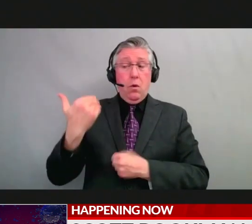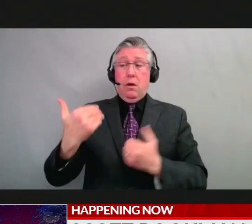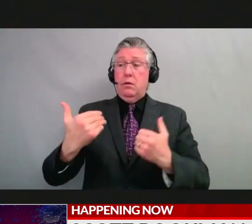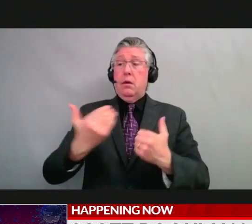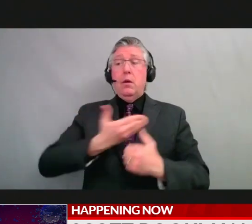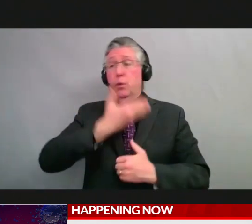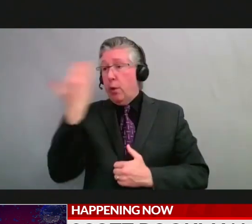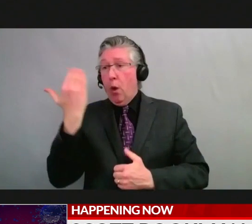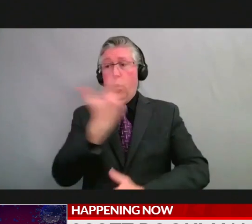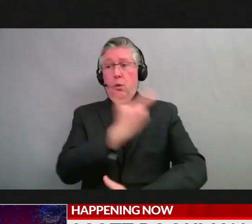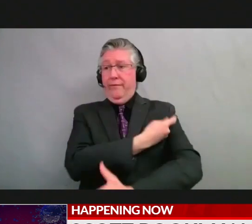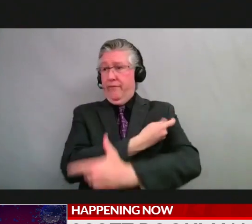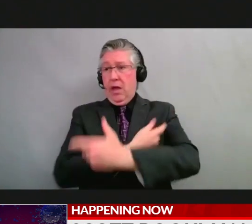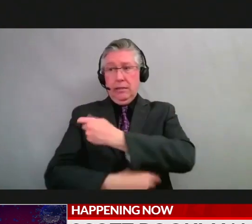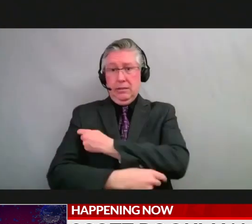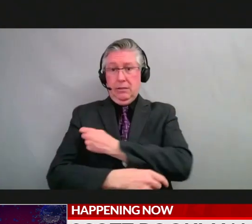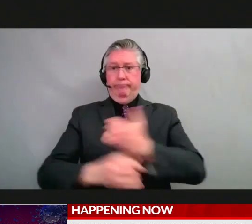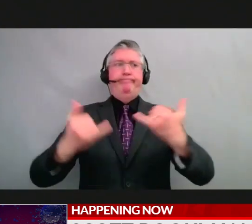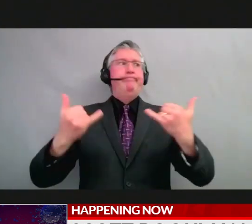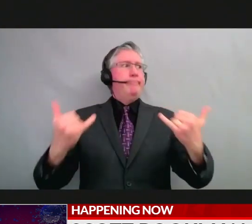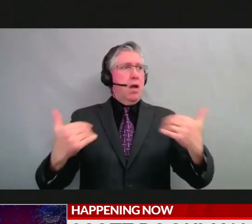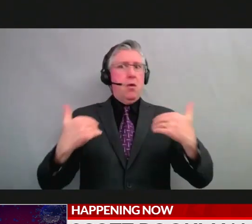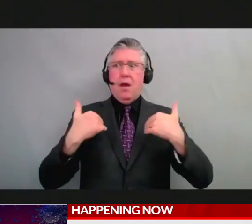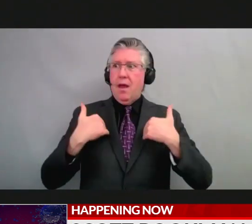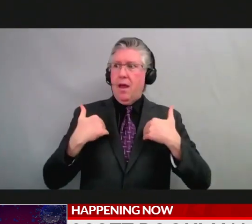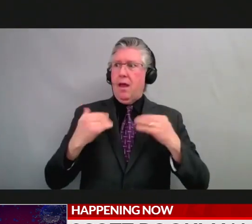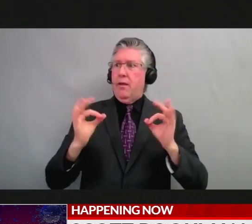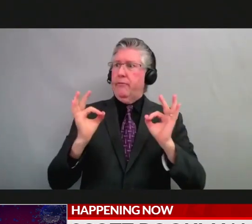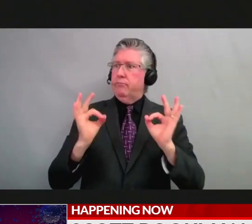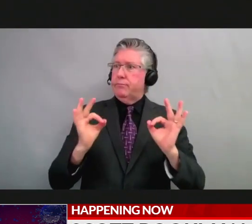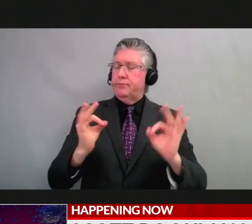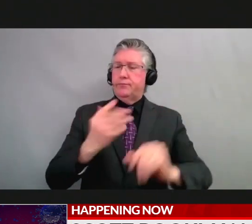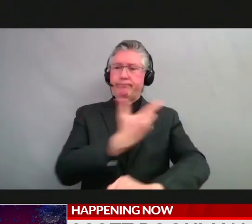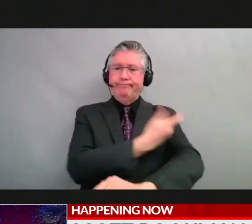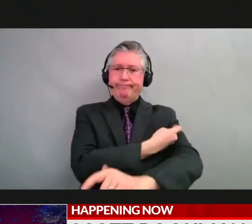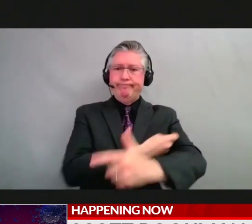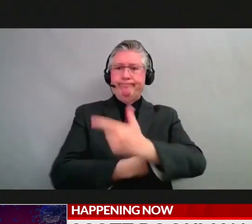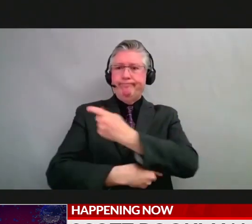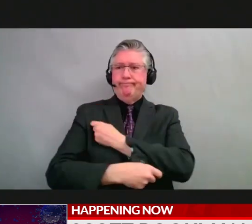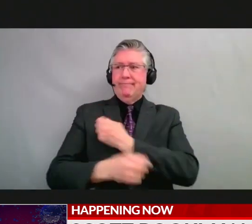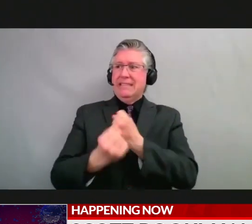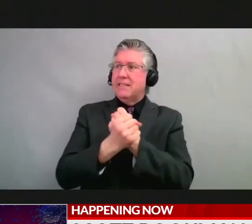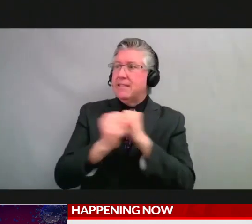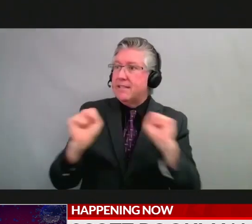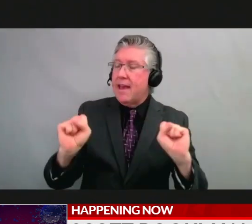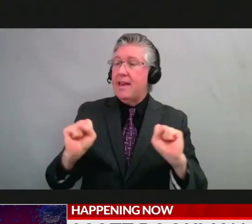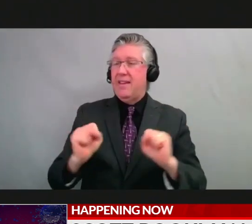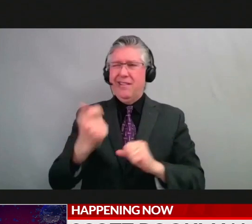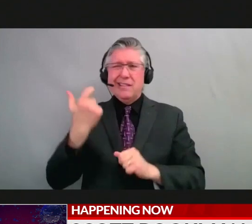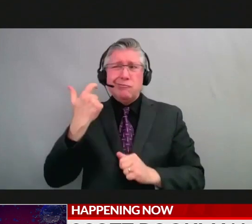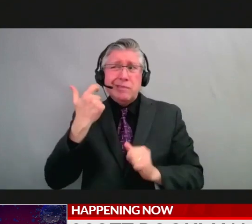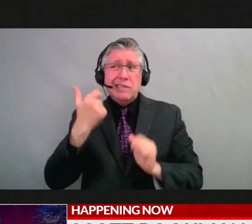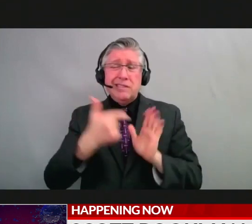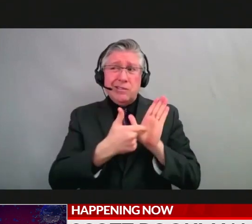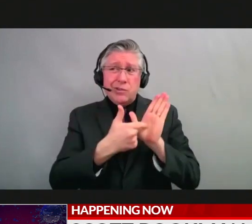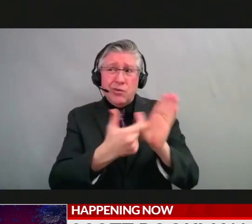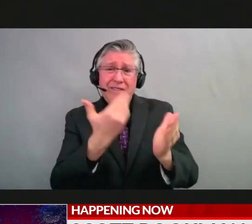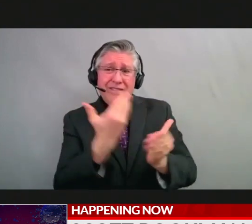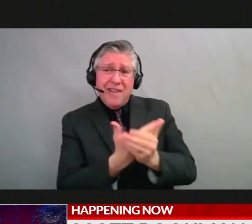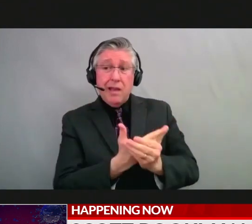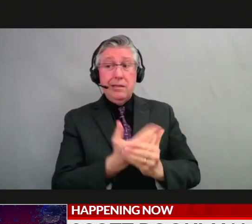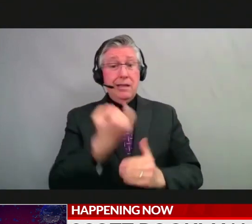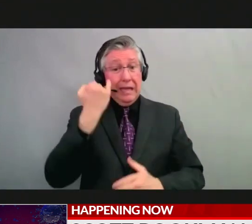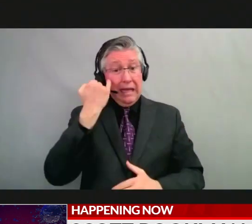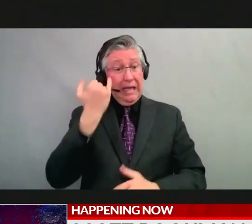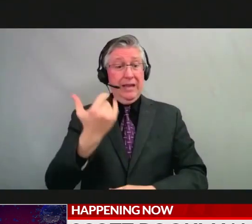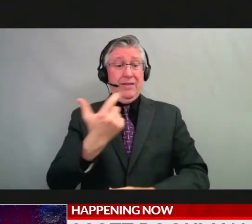about that number, you know, 56 times more likely to die if you are not vaccinated compared to somebody